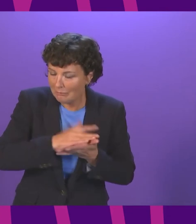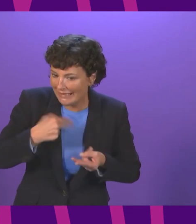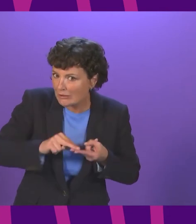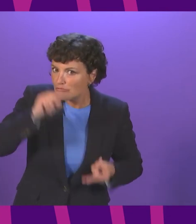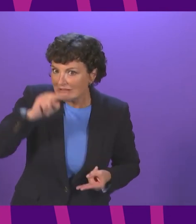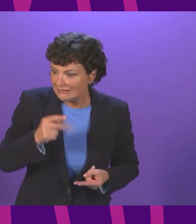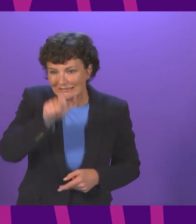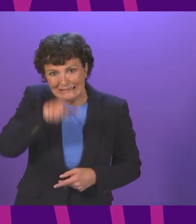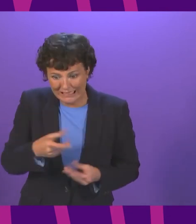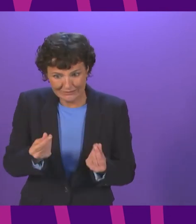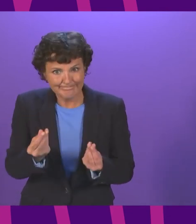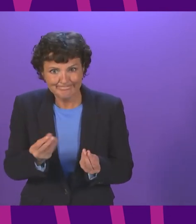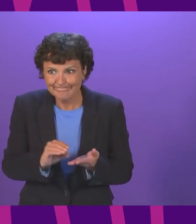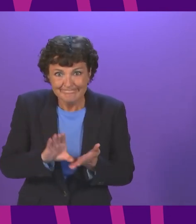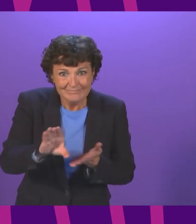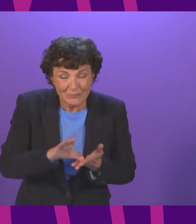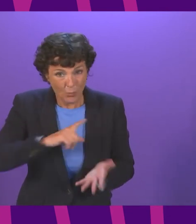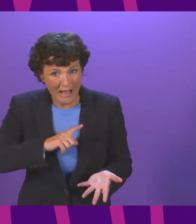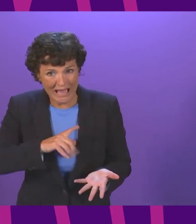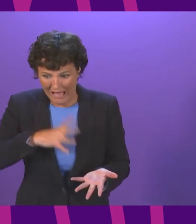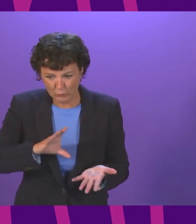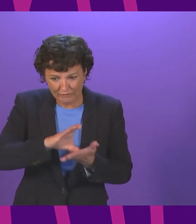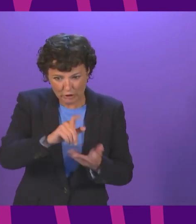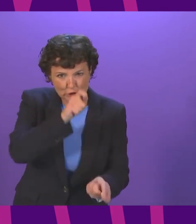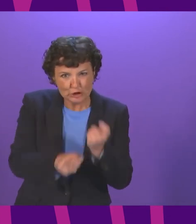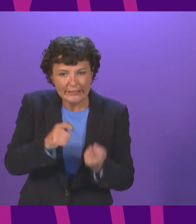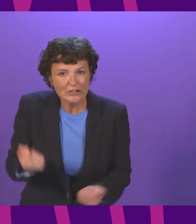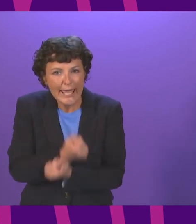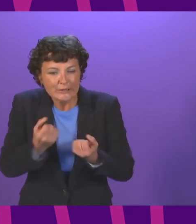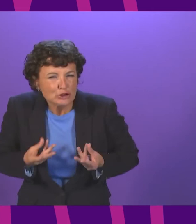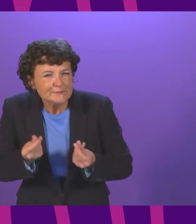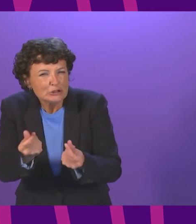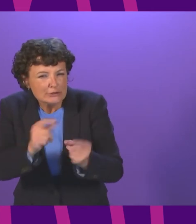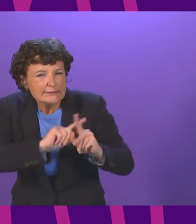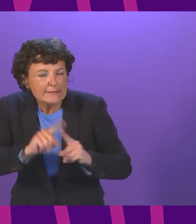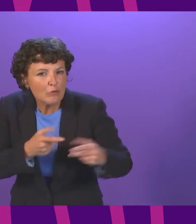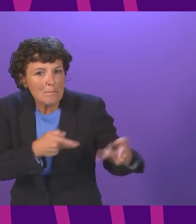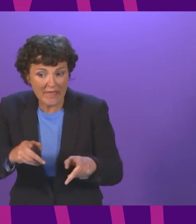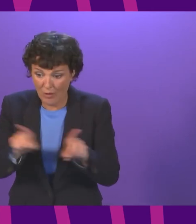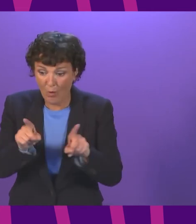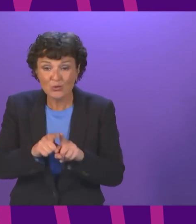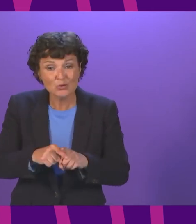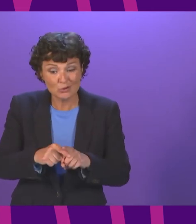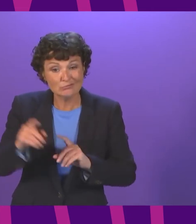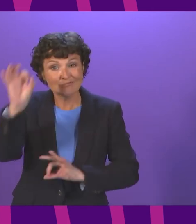stretched further by funding those changes to energy efficiency and decarbonisation